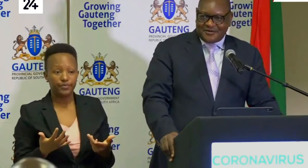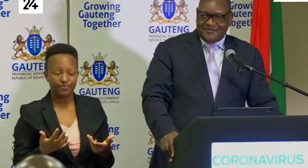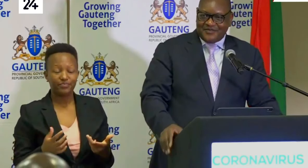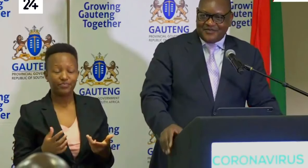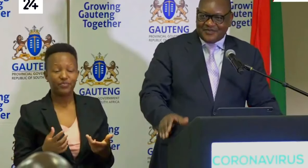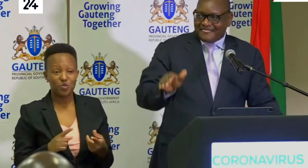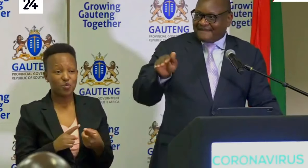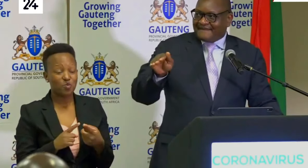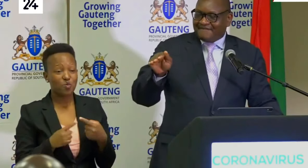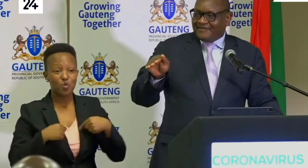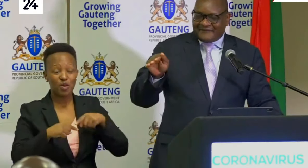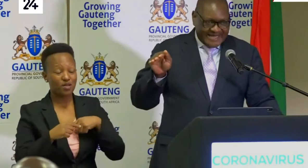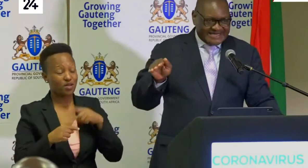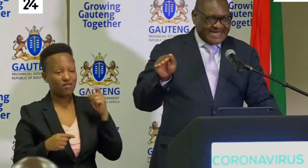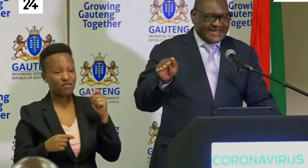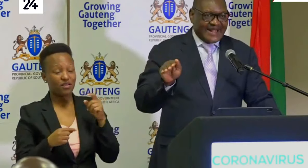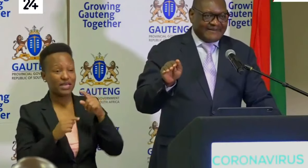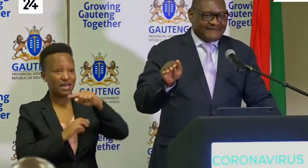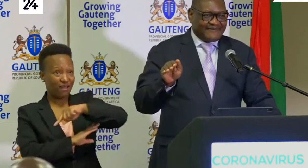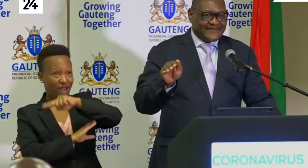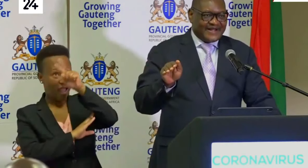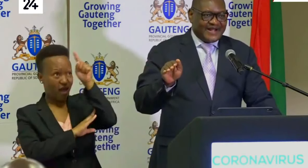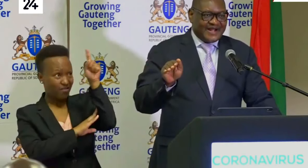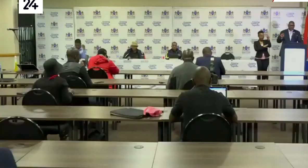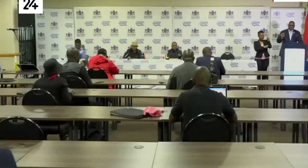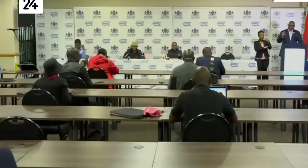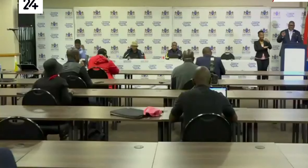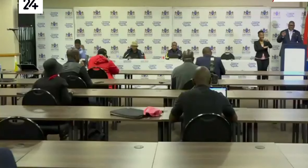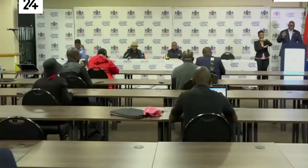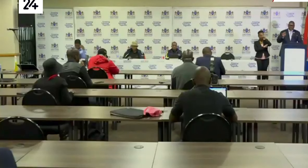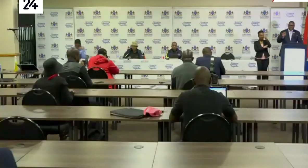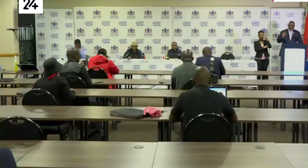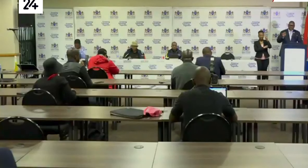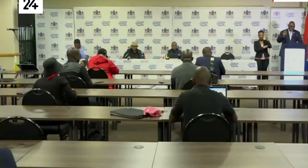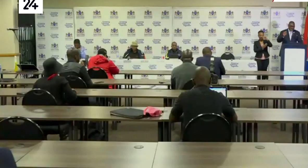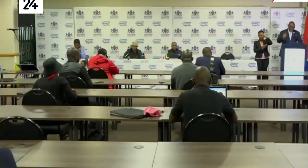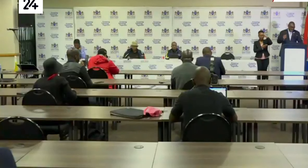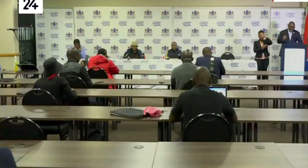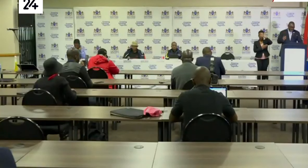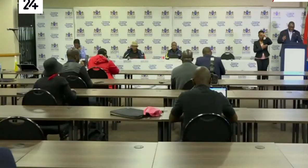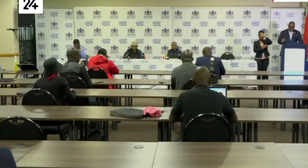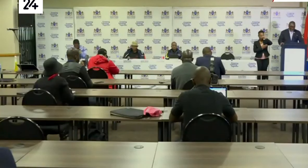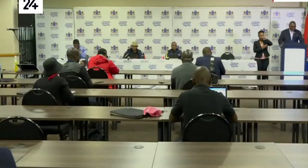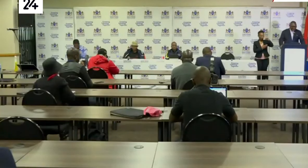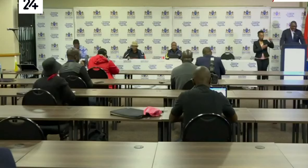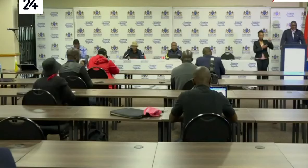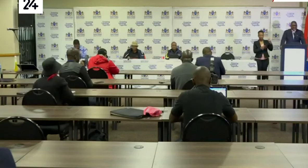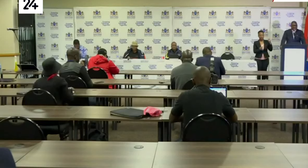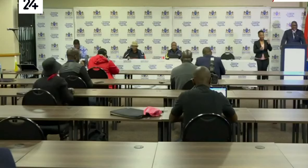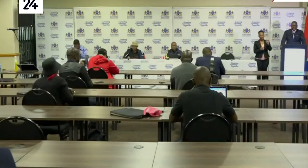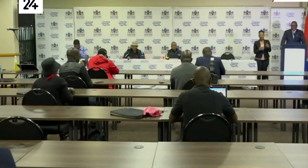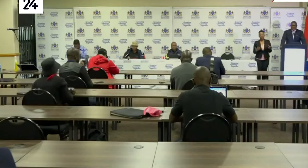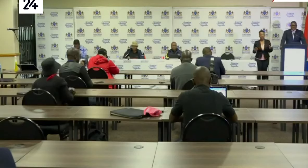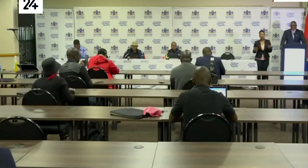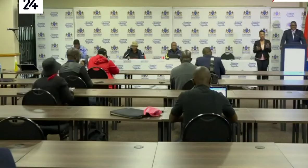from flattening the curve. We want to join the minister of health,